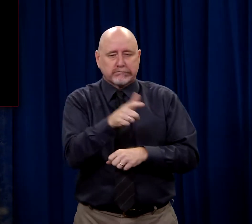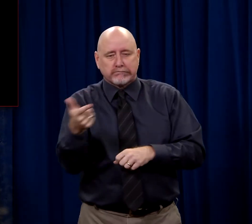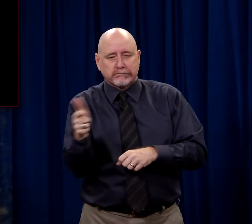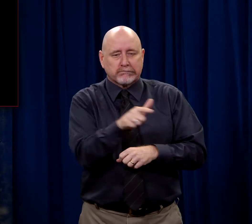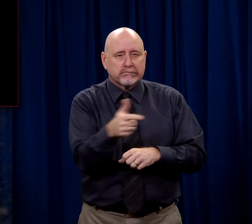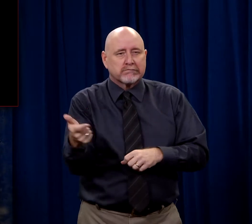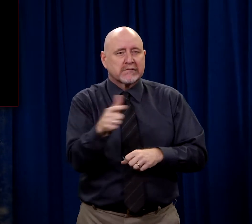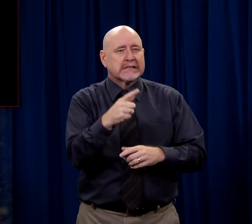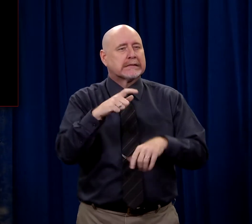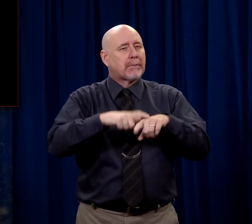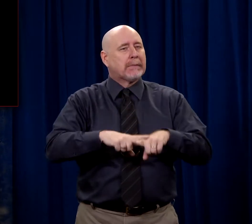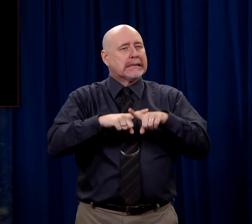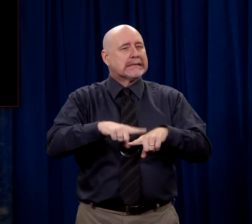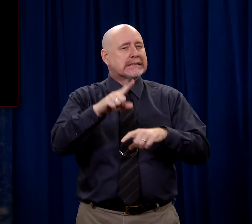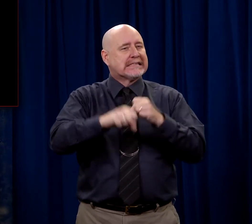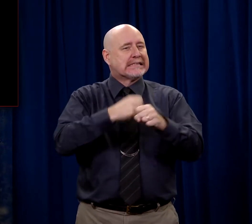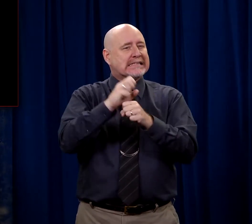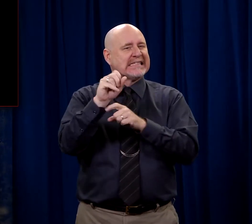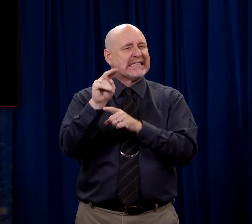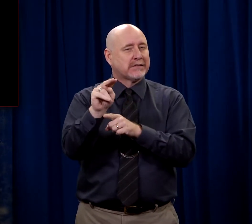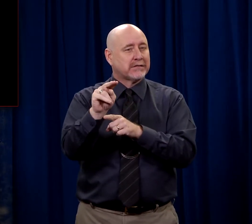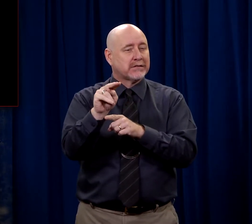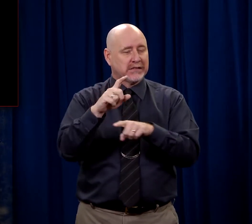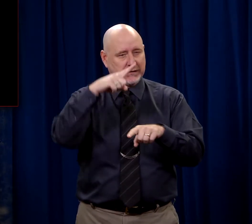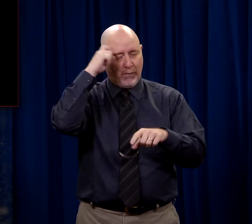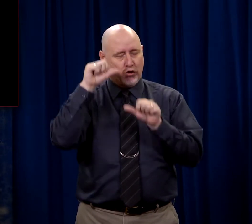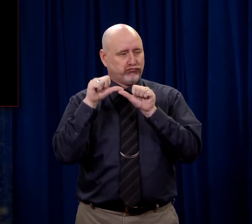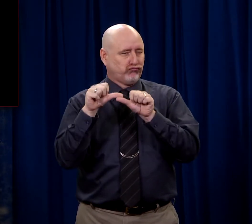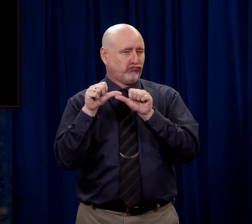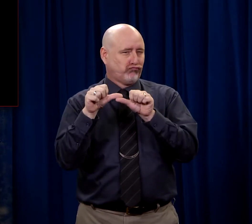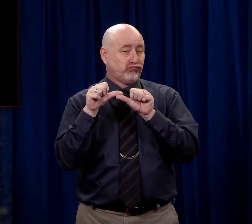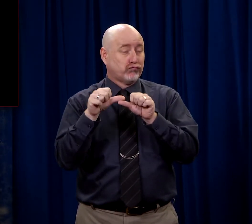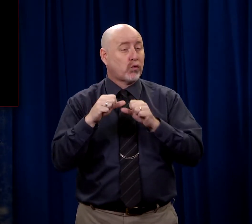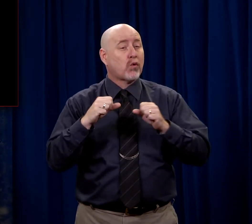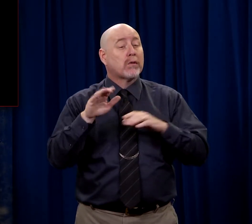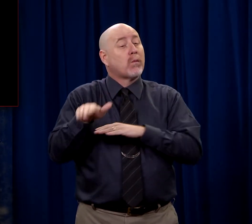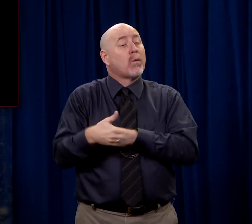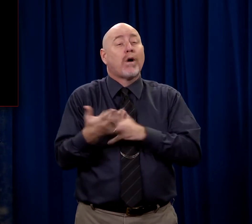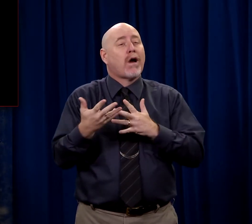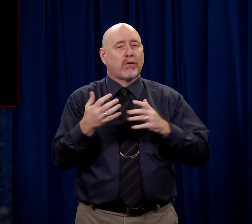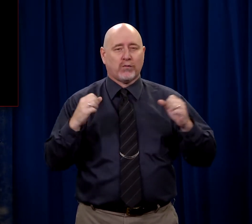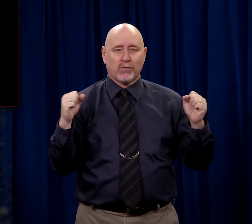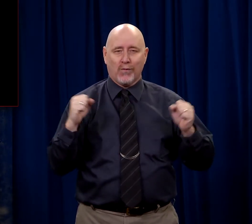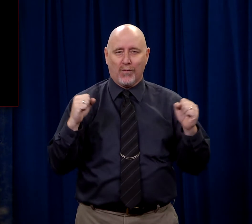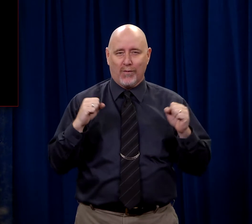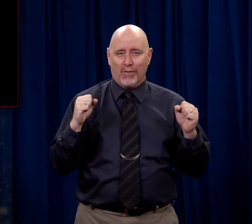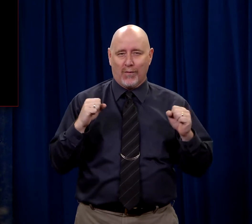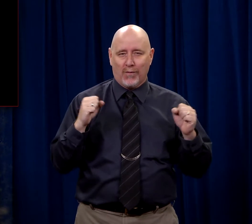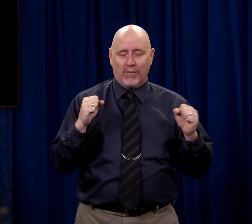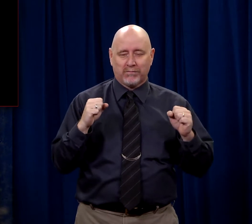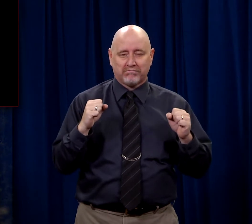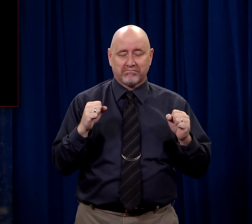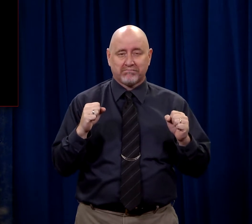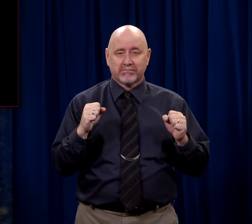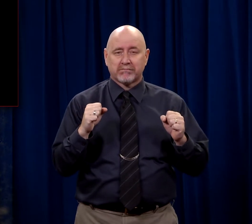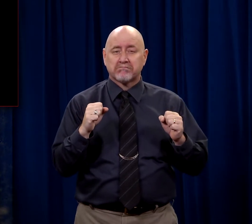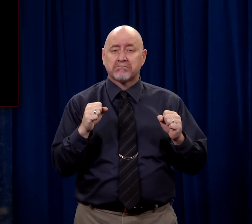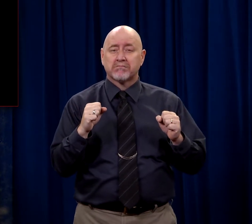trying to decide what season it is before summer comes to stay. Nights are cold. He was executed